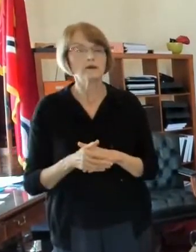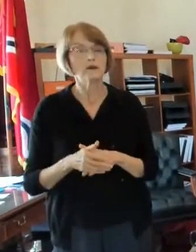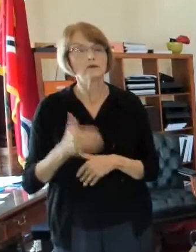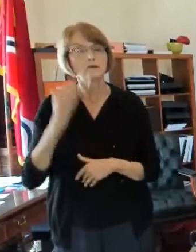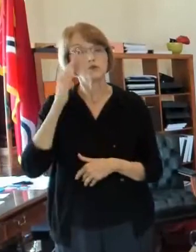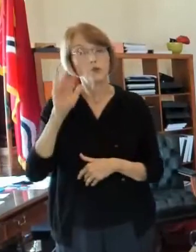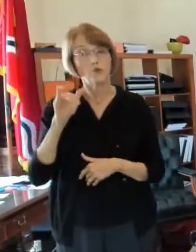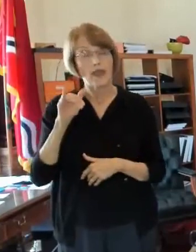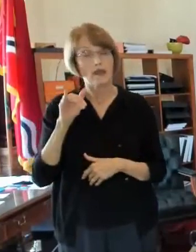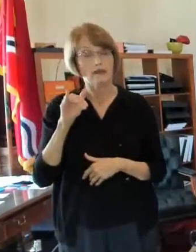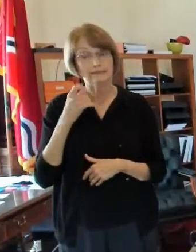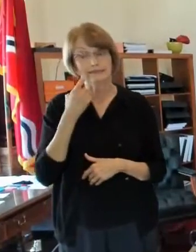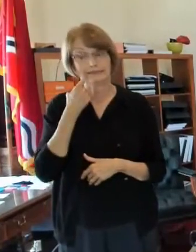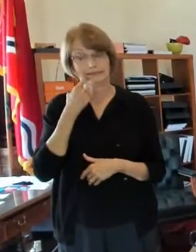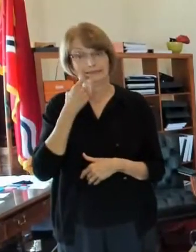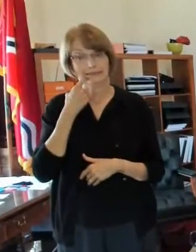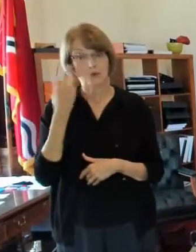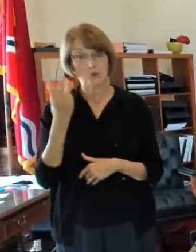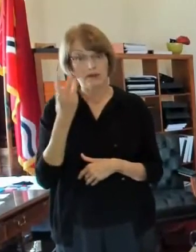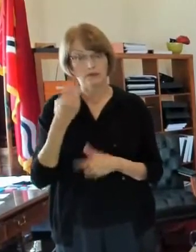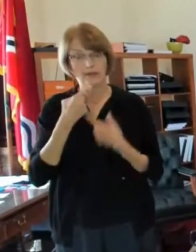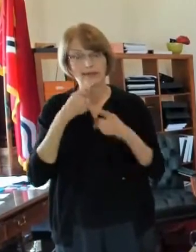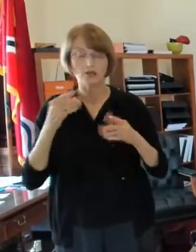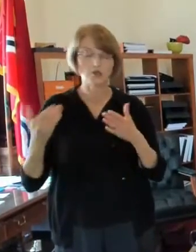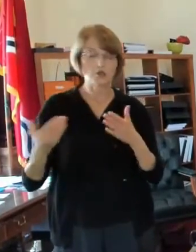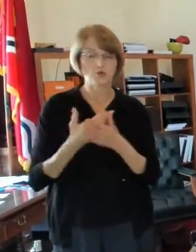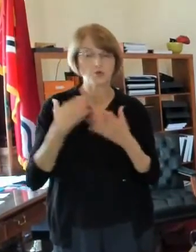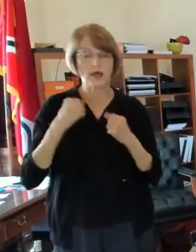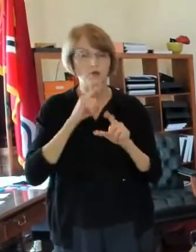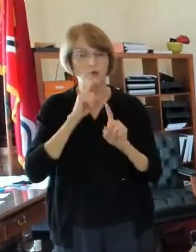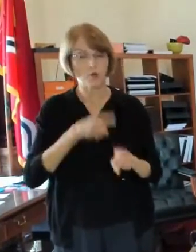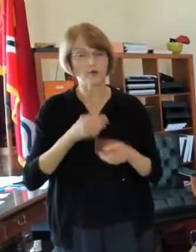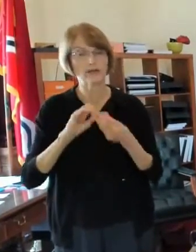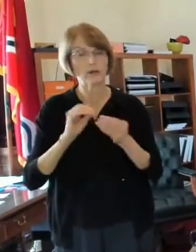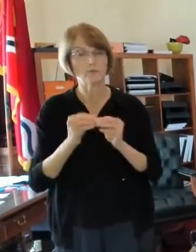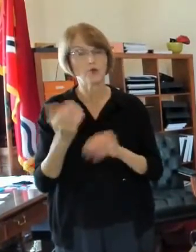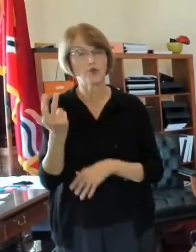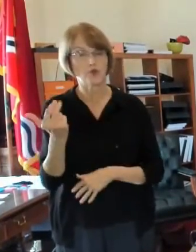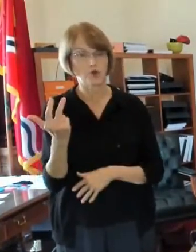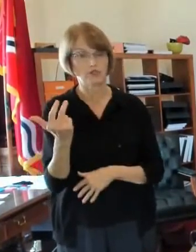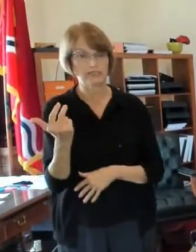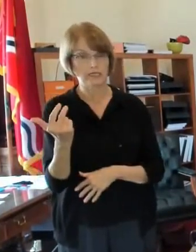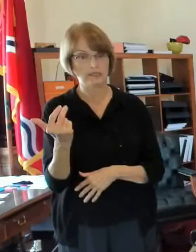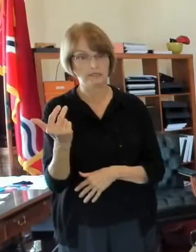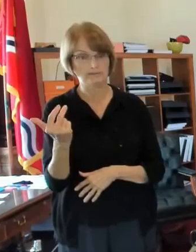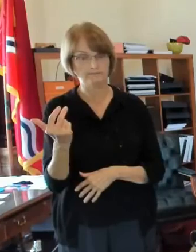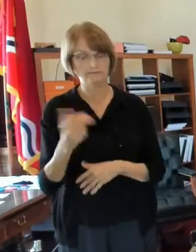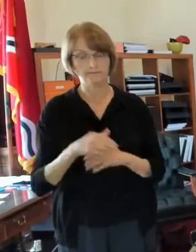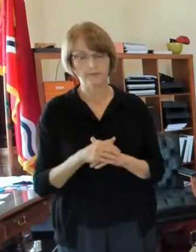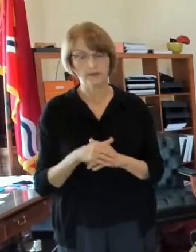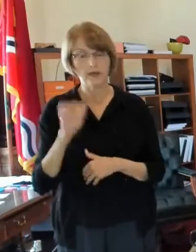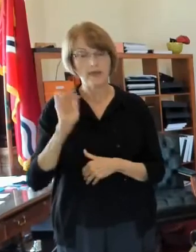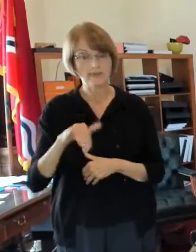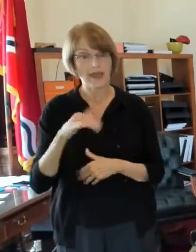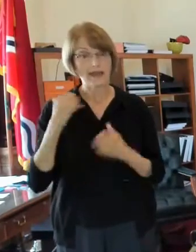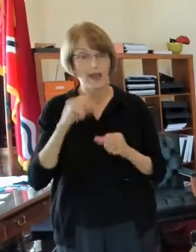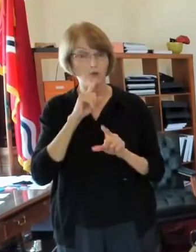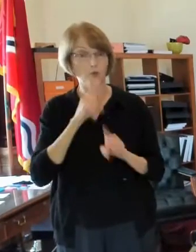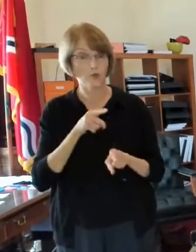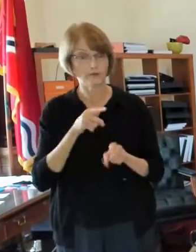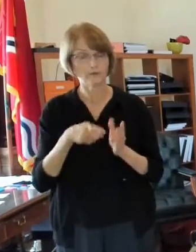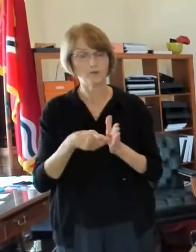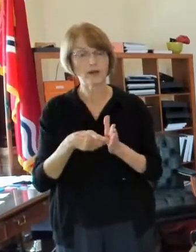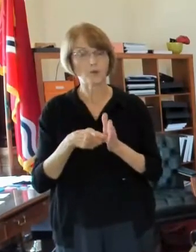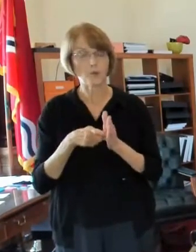announced on wednesday a new health order health order number 13 and this health order requires